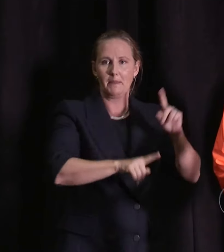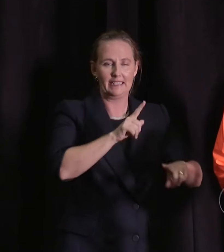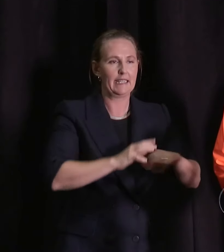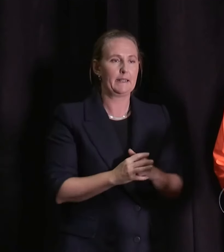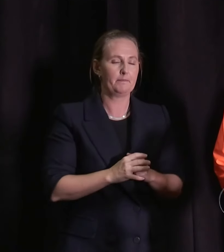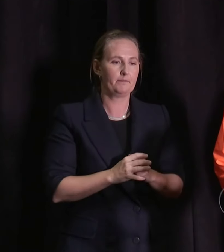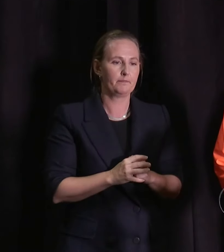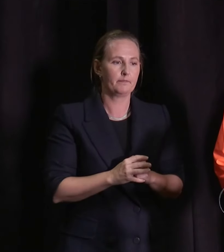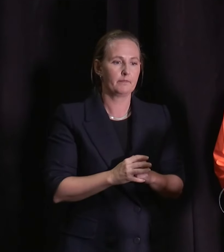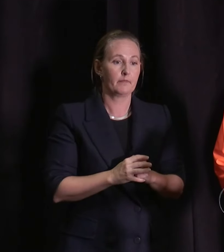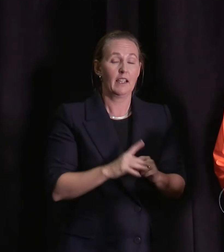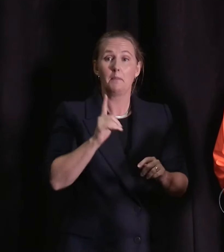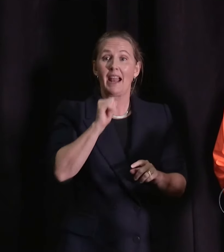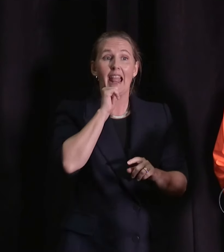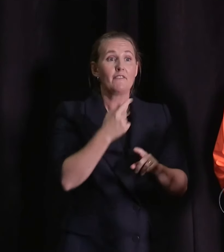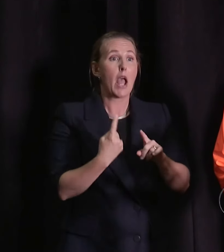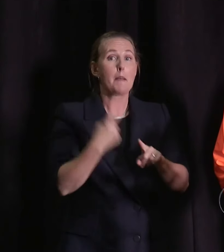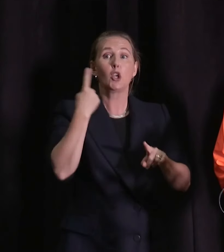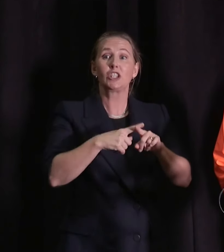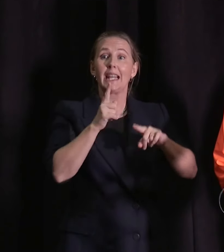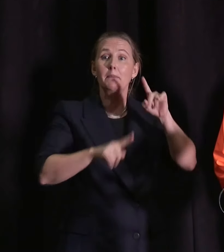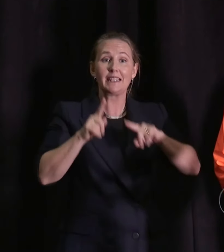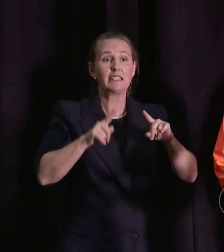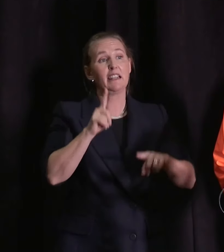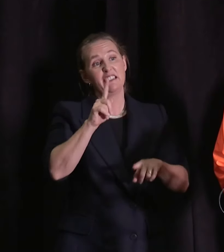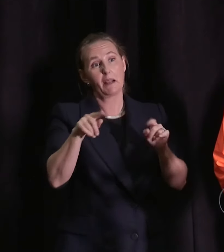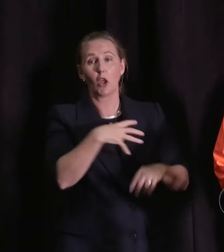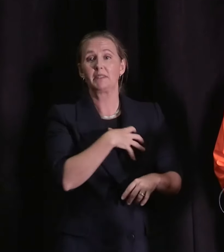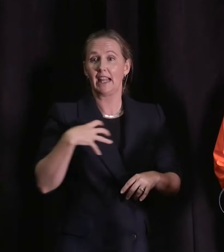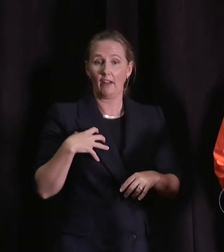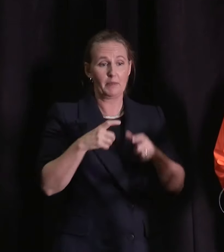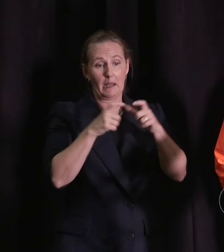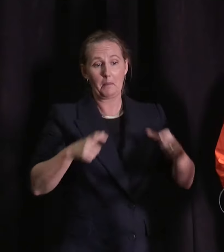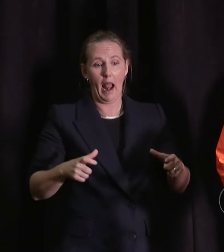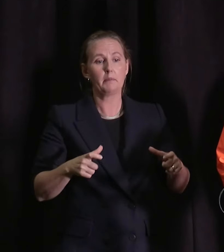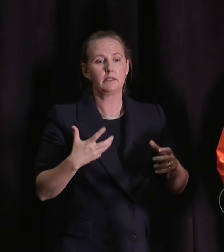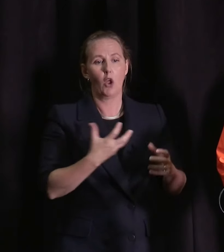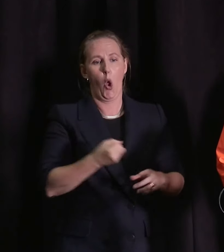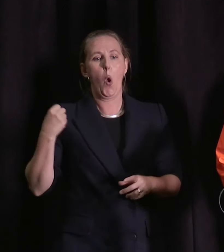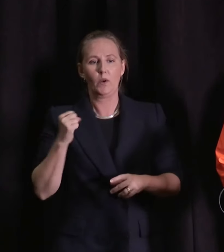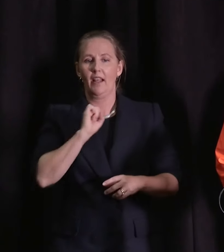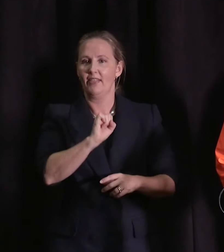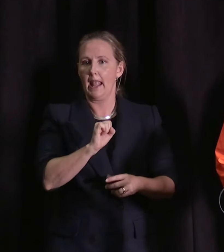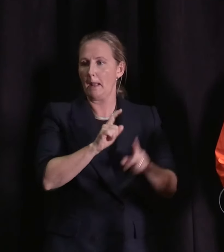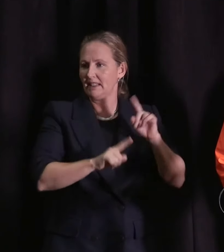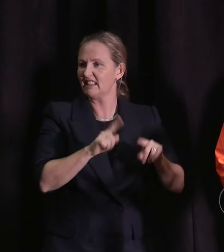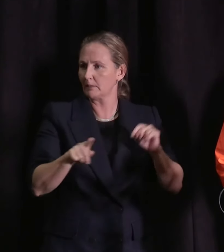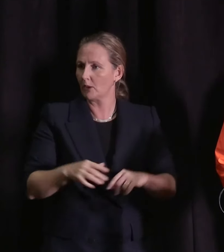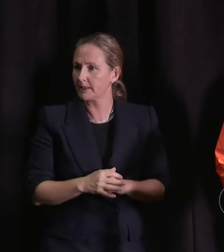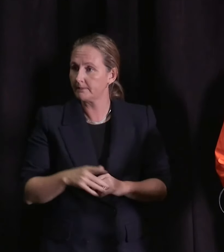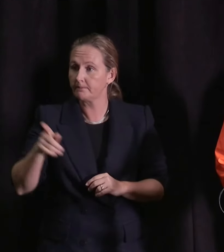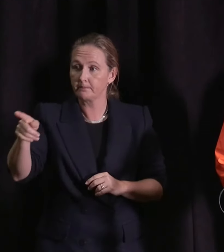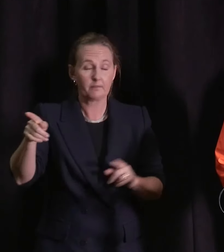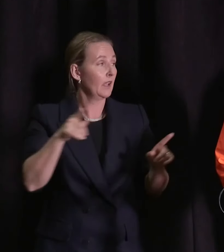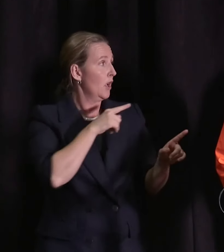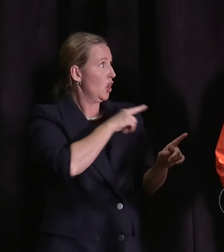when emergencies happen for Parliament's programme to be disrupted. Have you taken any contact with the families that provide